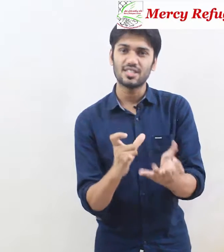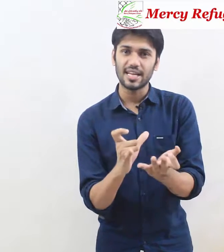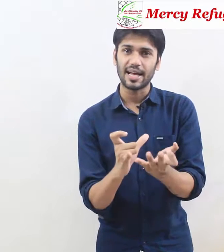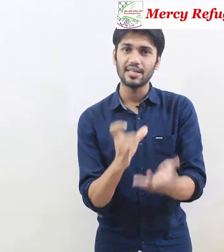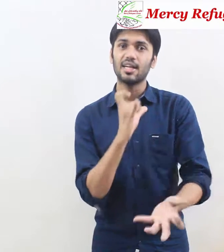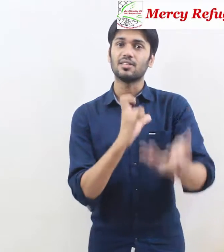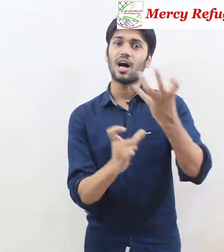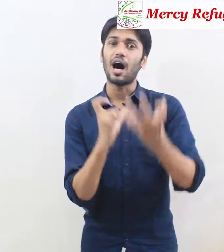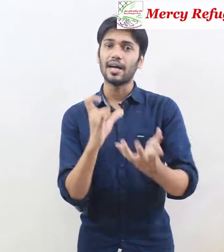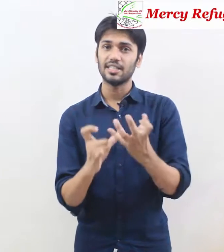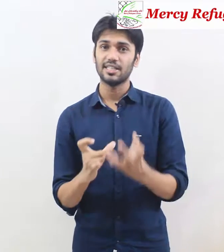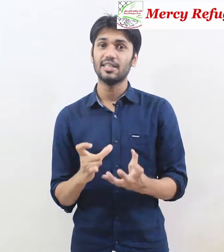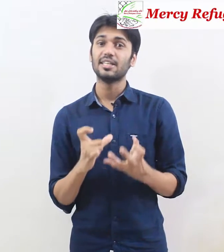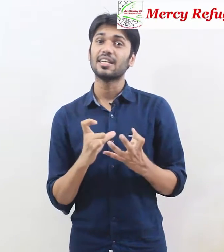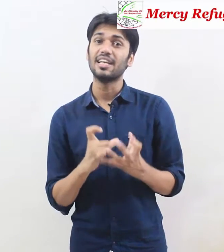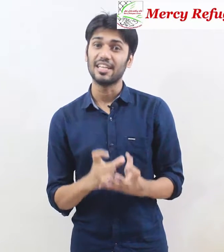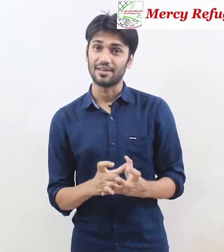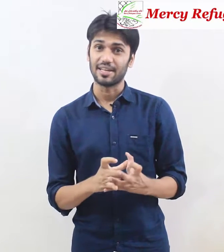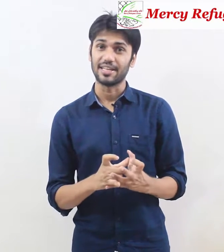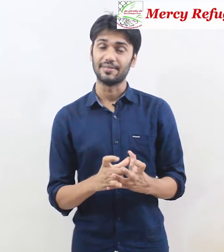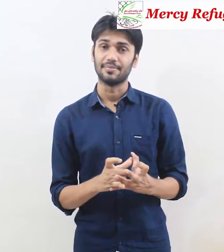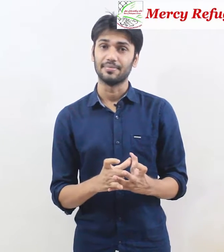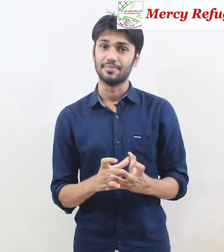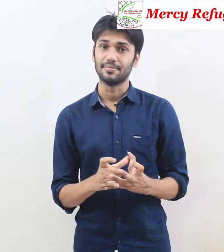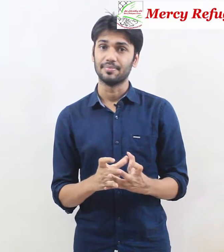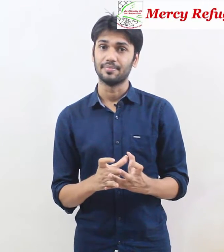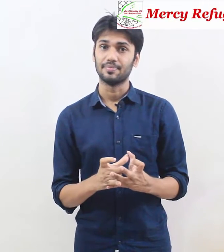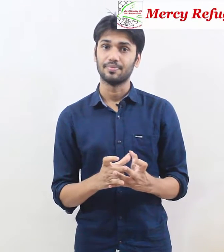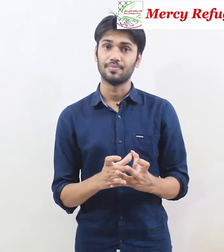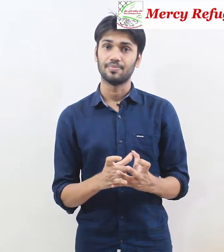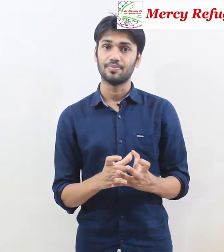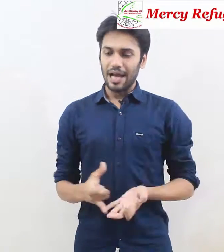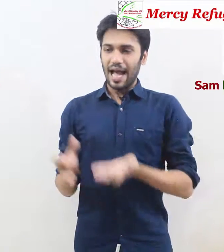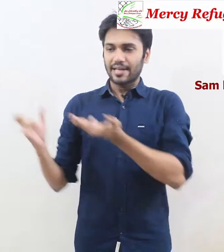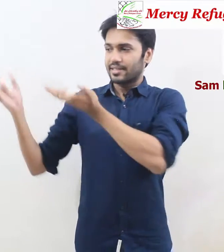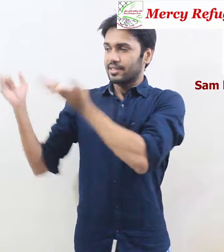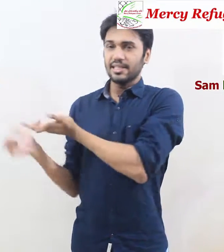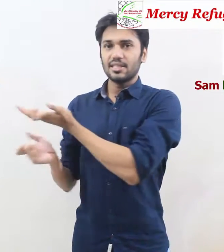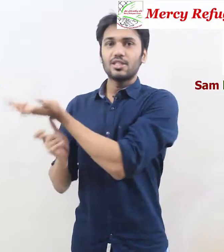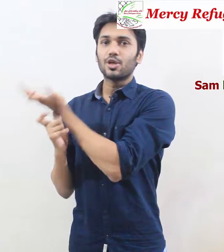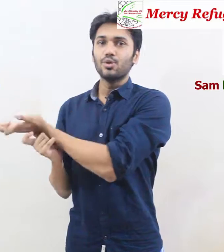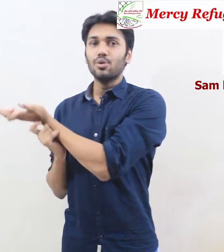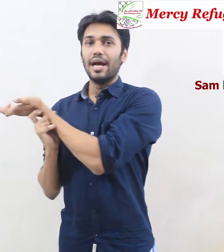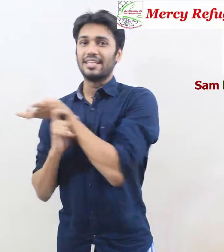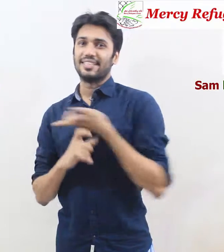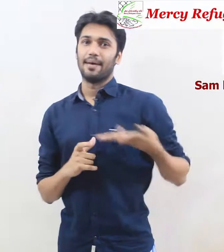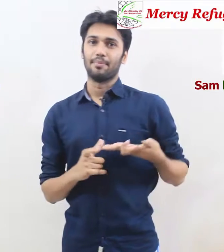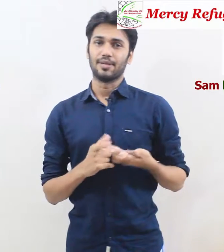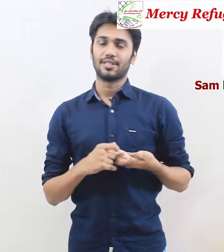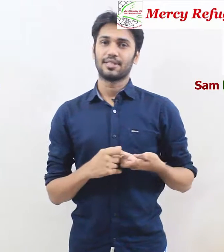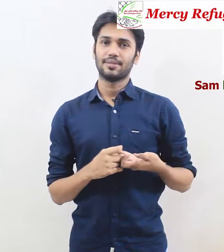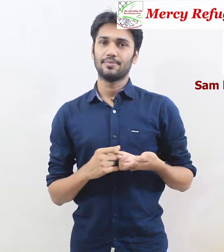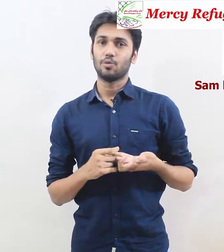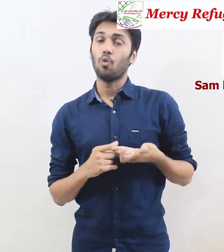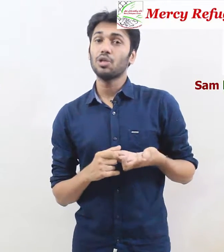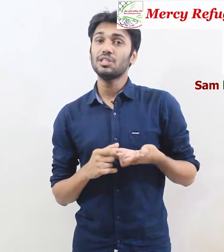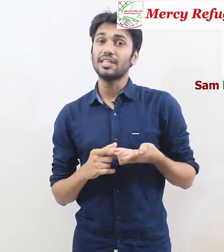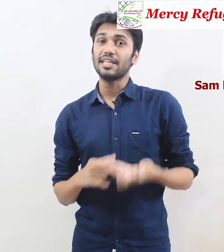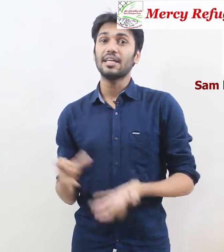understand the idea clearly look at these two examples one is